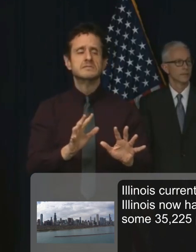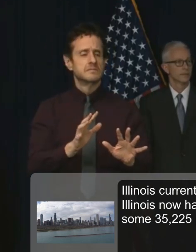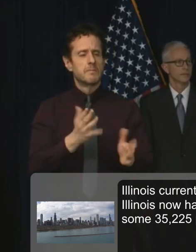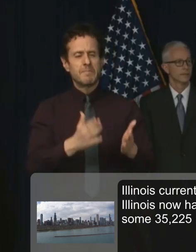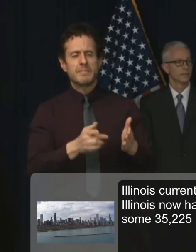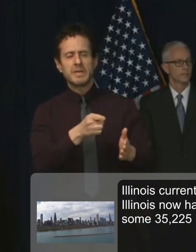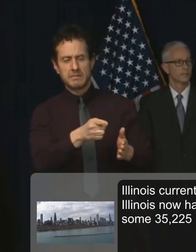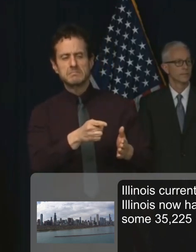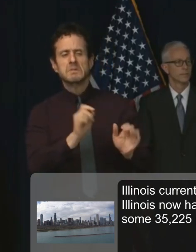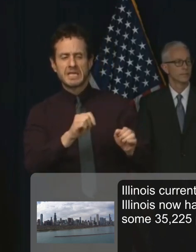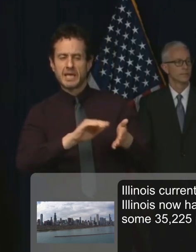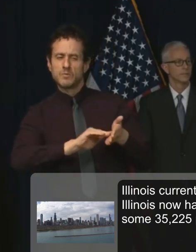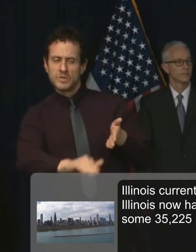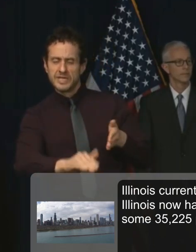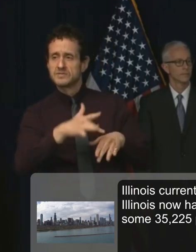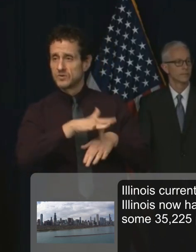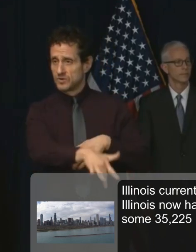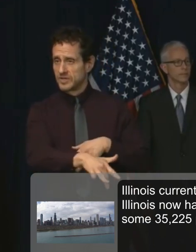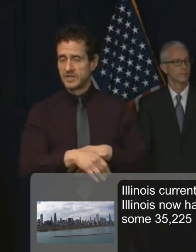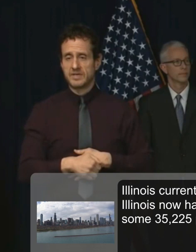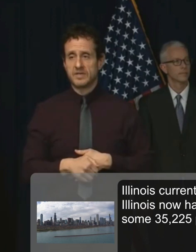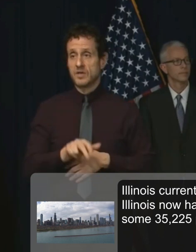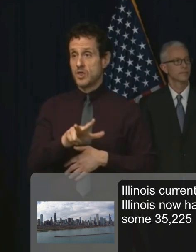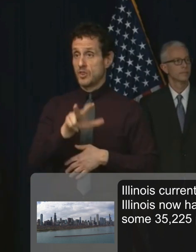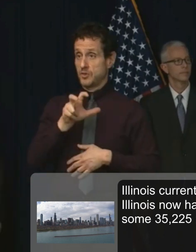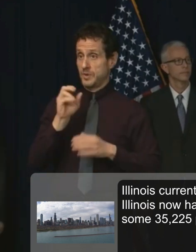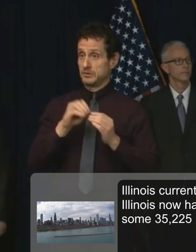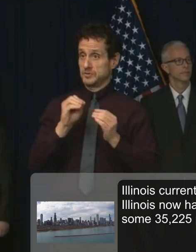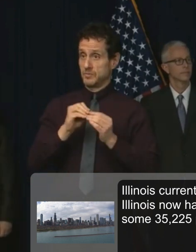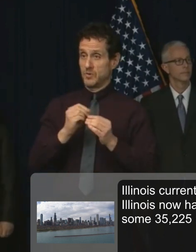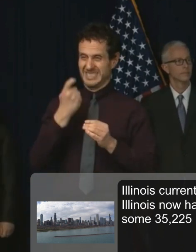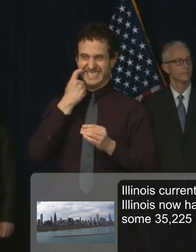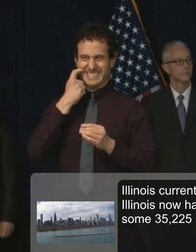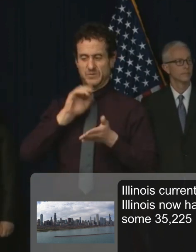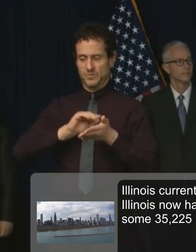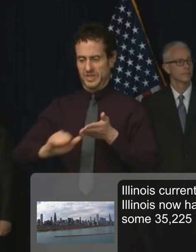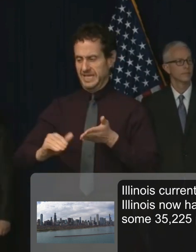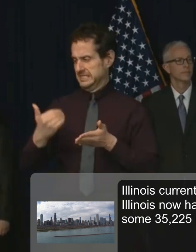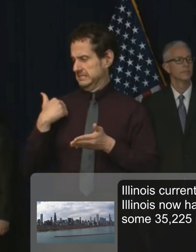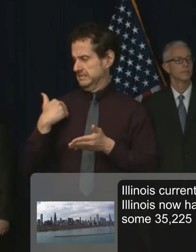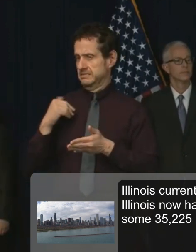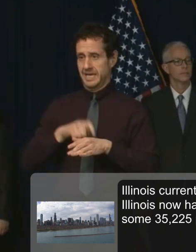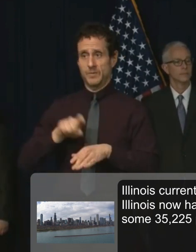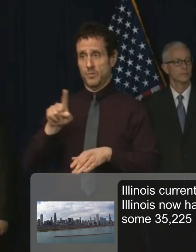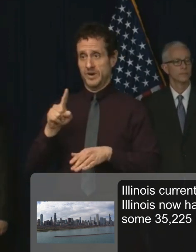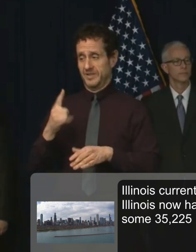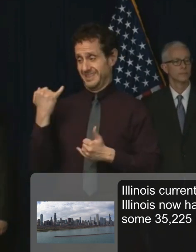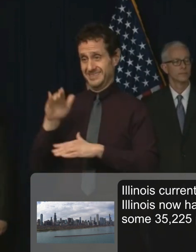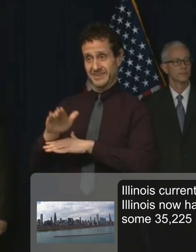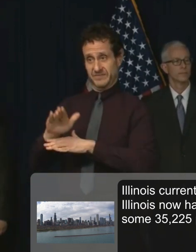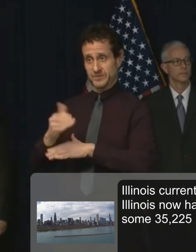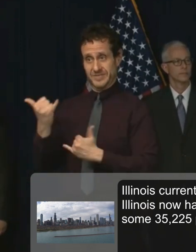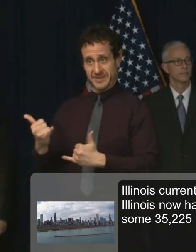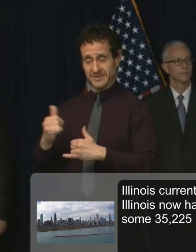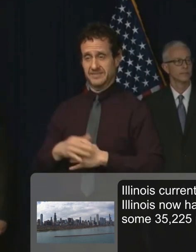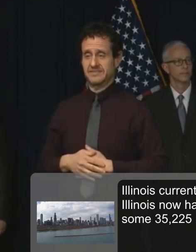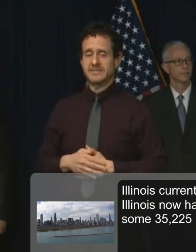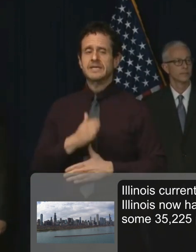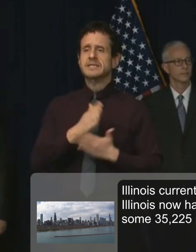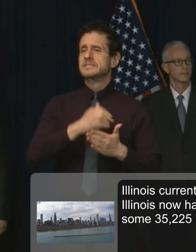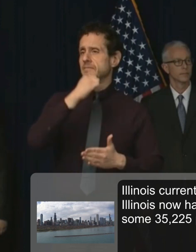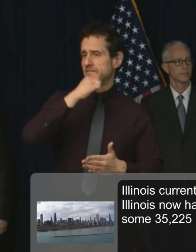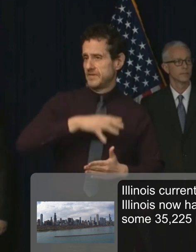with nearly 300 more released as of 1 p.m. today. This has included some of our female